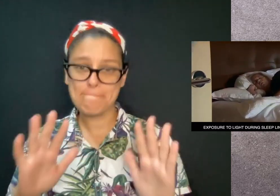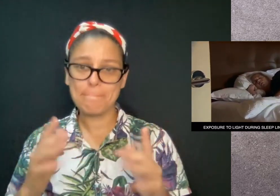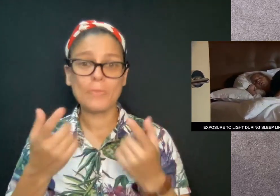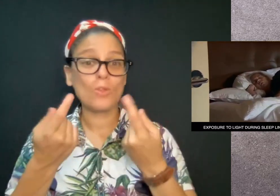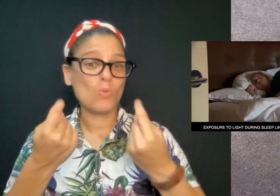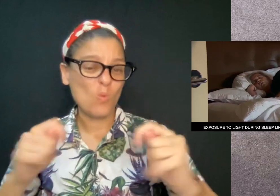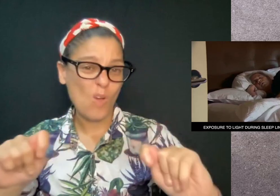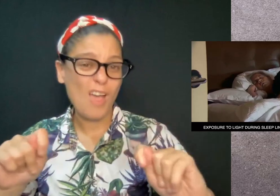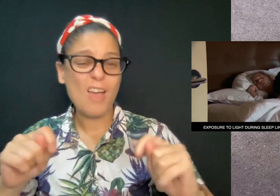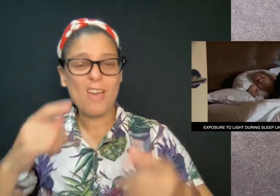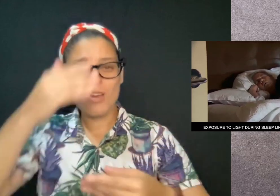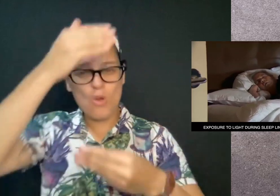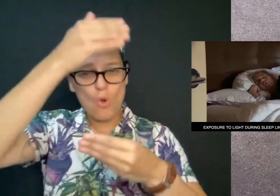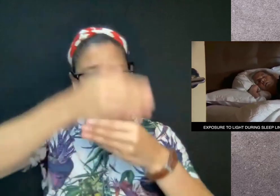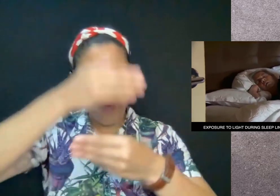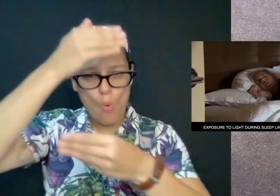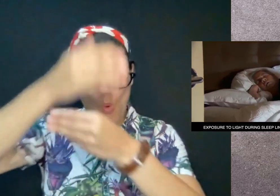Are you struggling to lose weight?